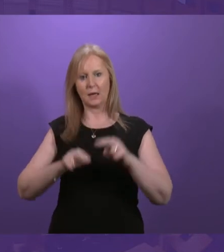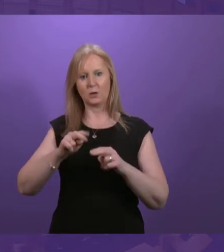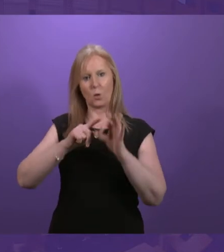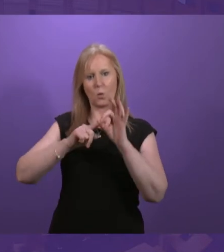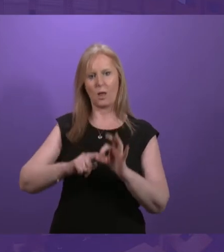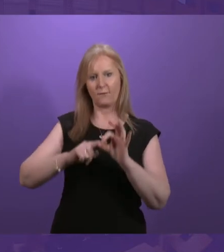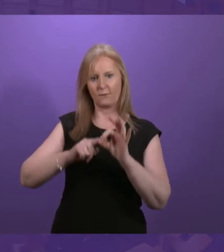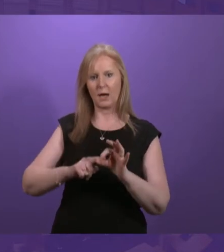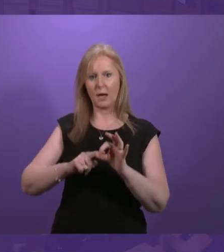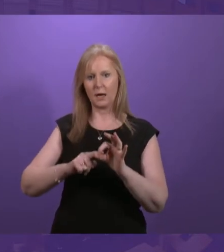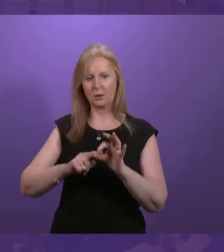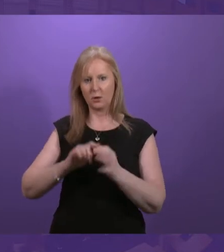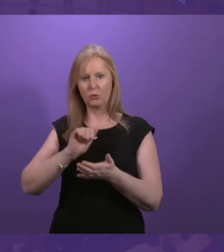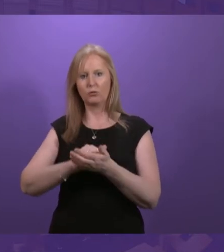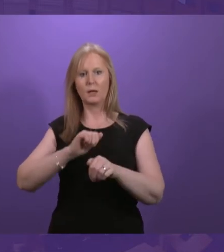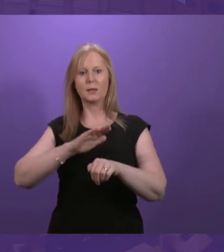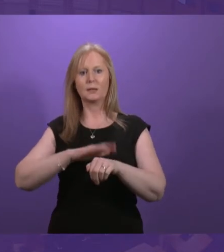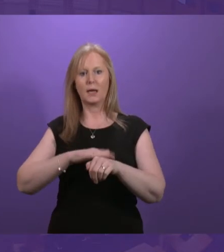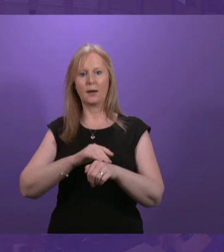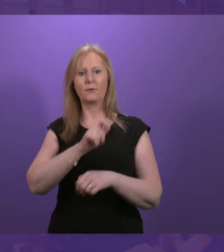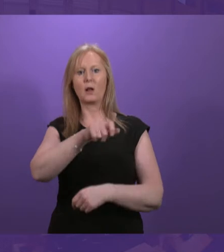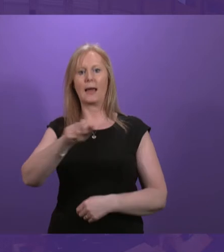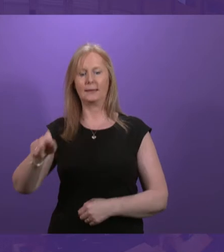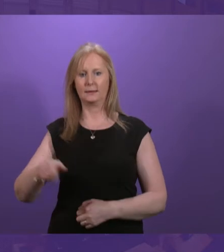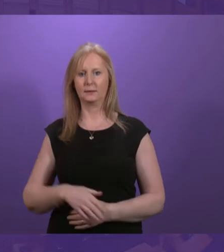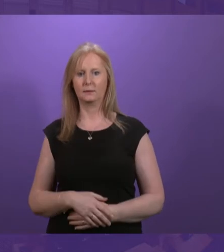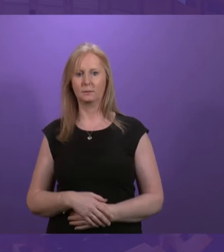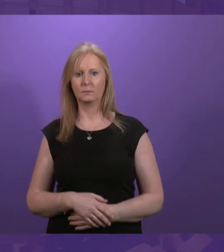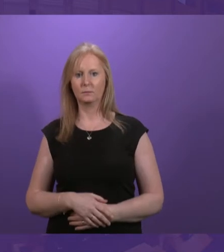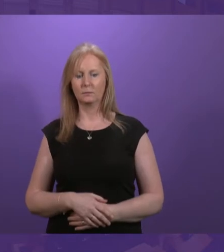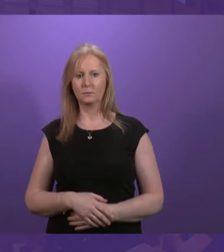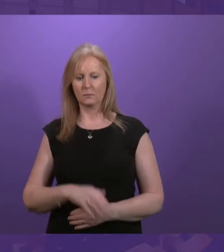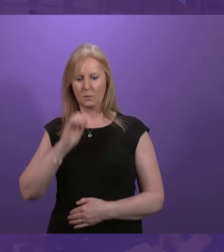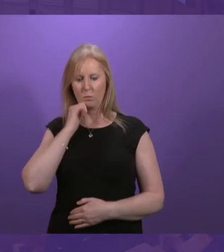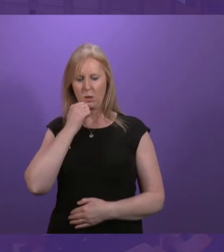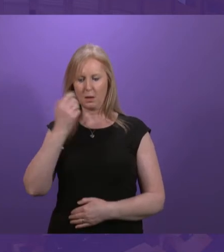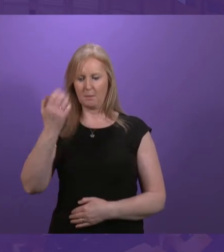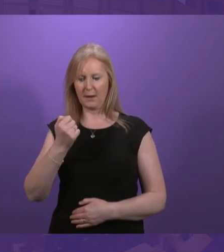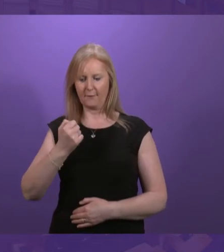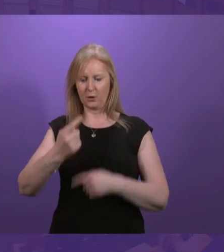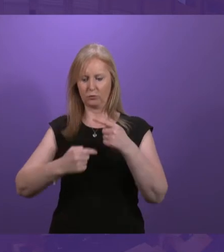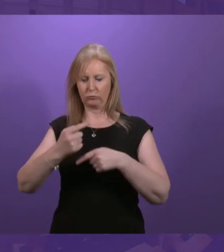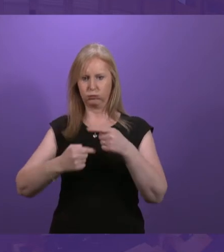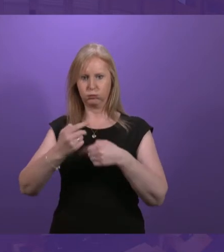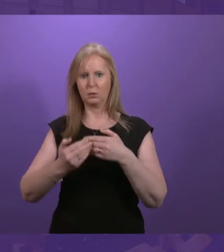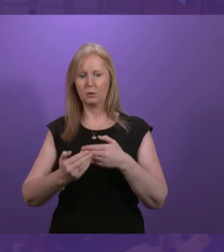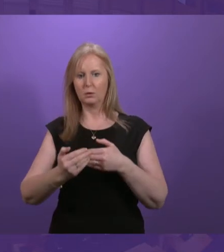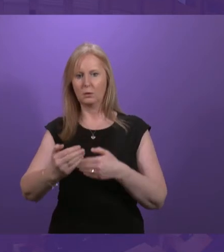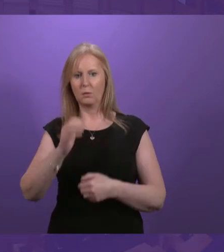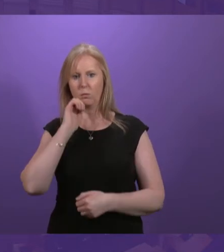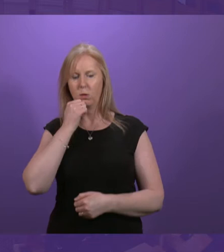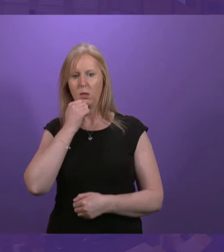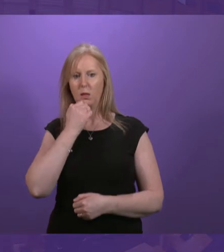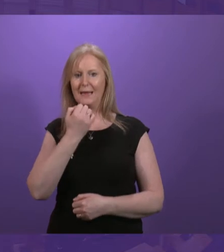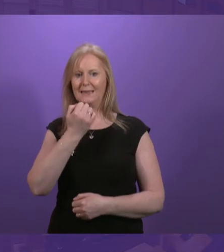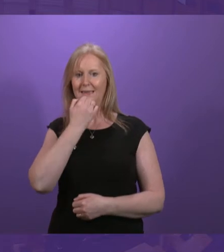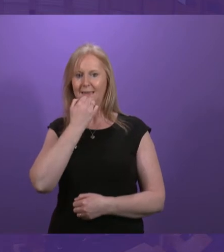at a time and location that suits clients. All awards will be rolling with no set endpoints and reviews will be set at dates that